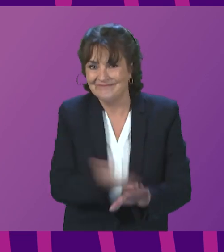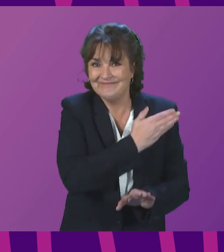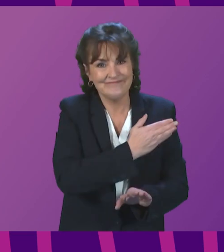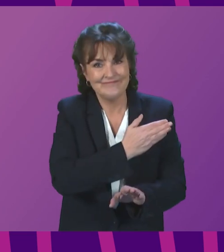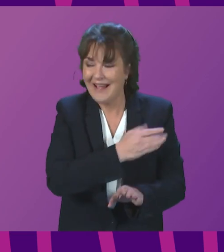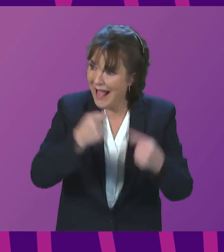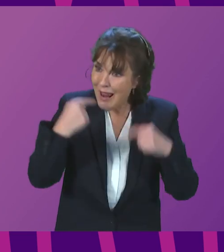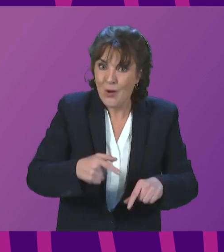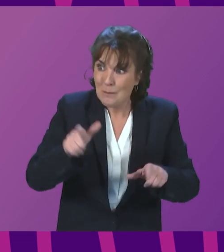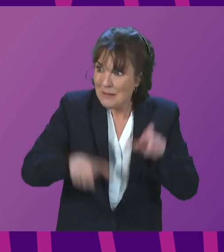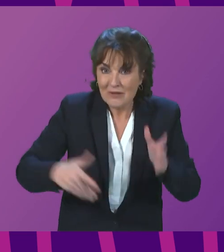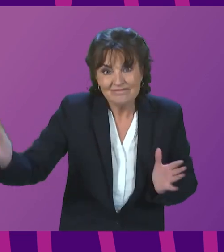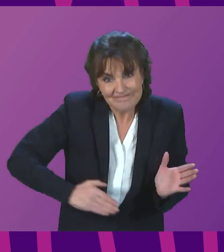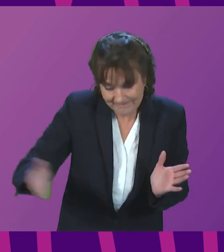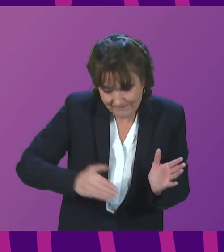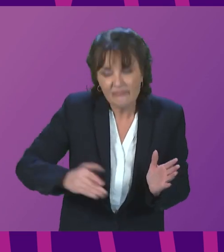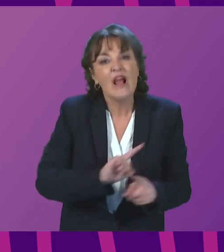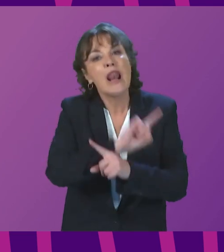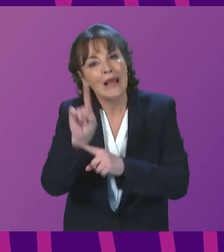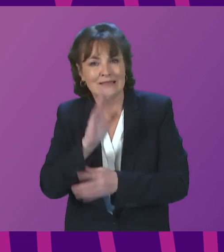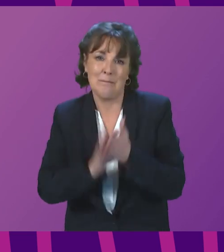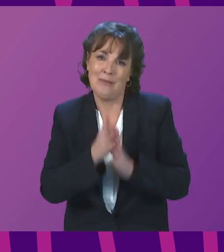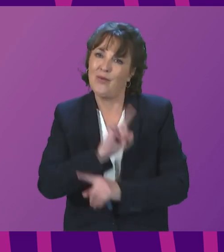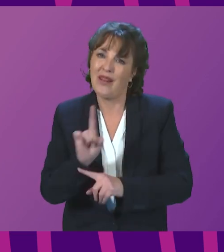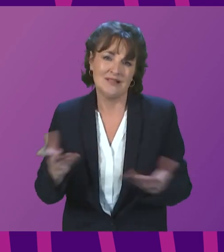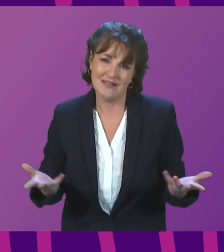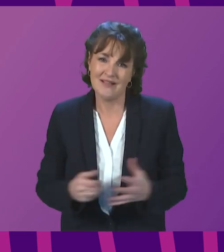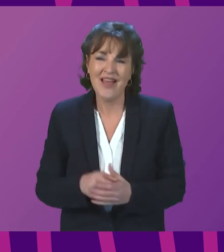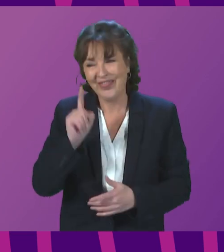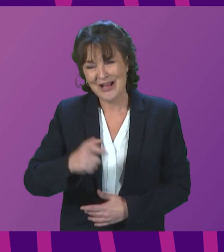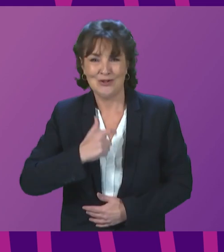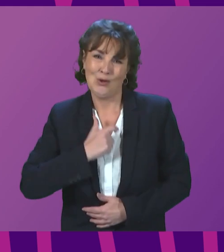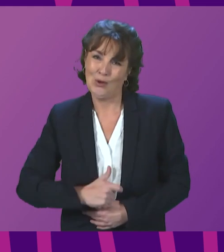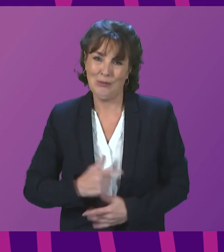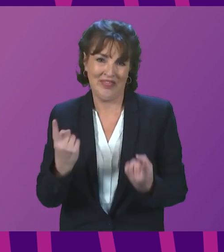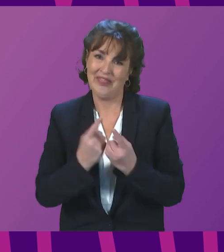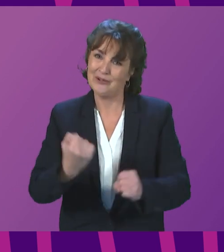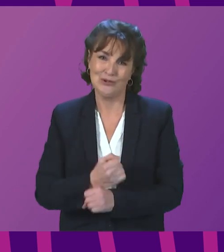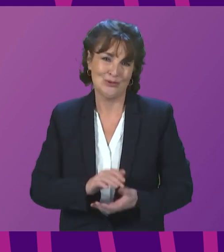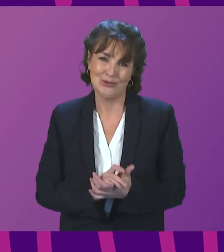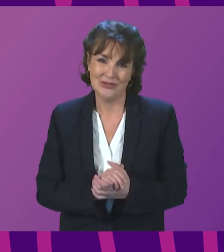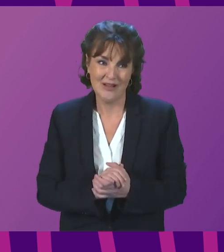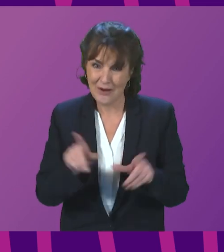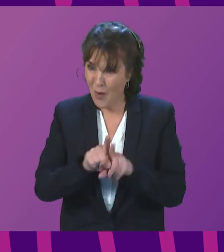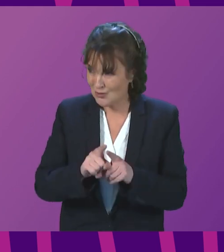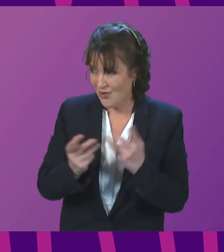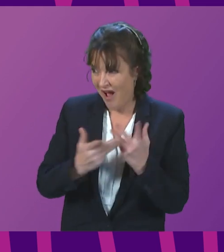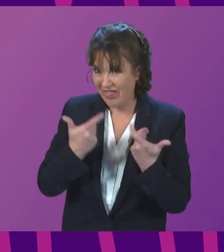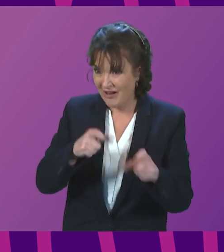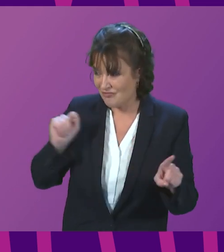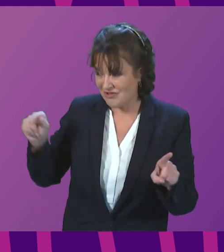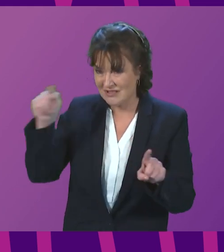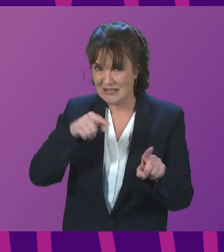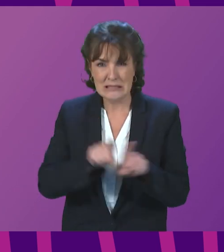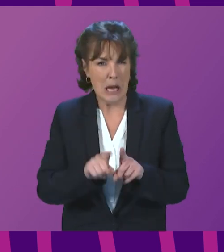people to get here and then do the paperwork after that. That is not just the humanitarian thing to do. That is what other countries are doing